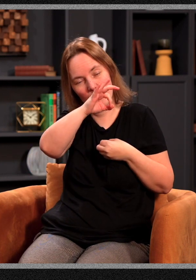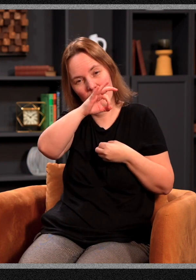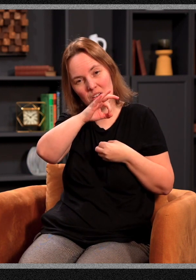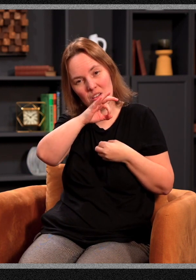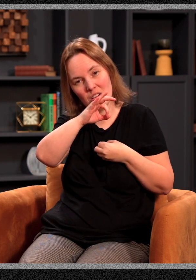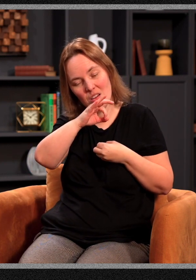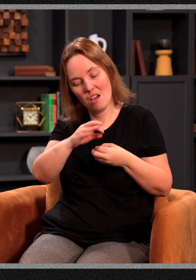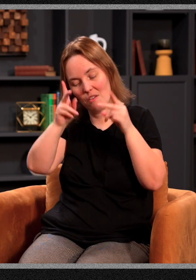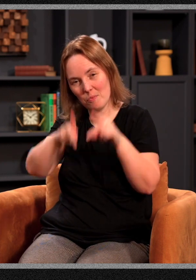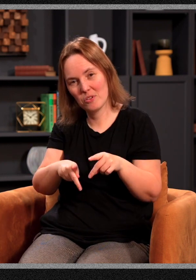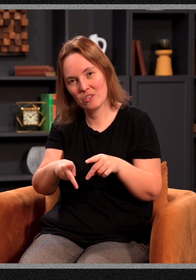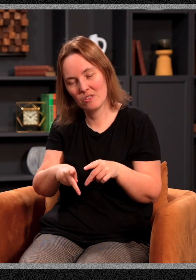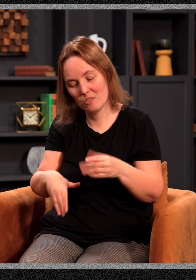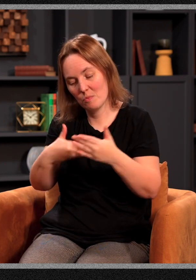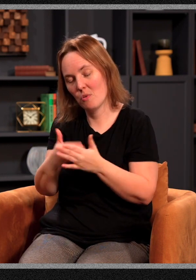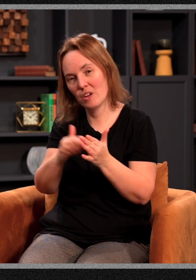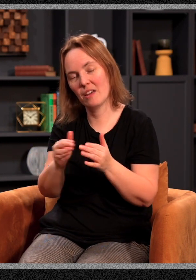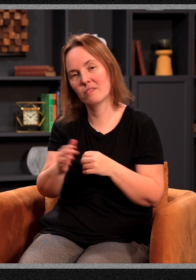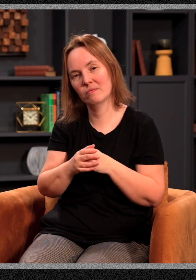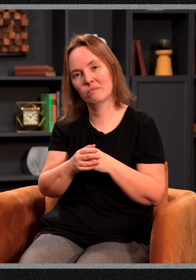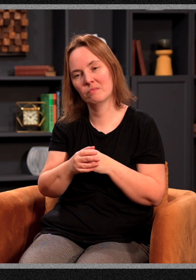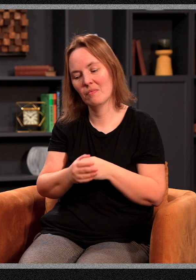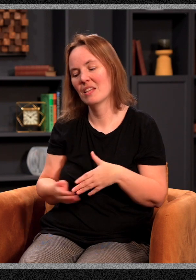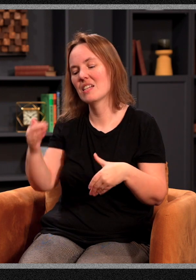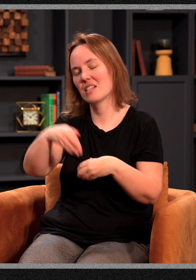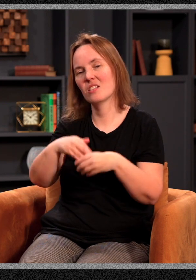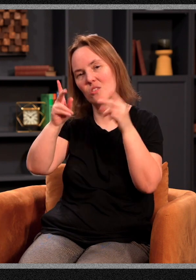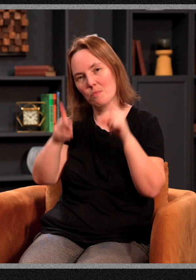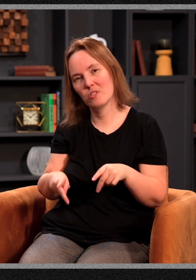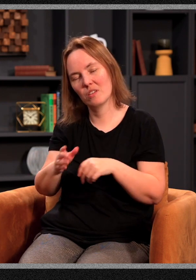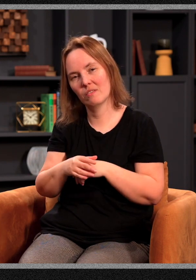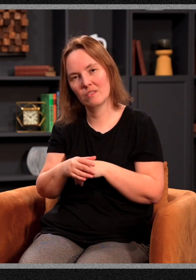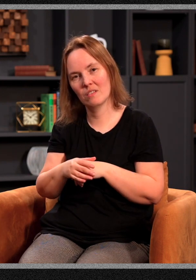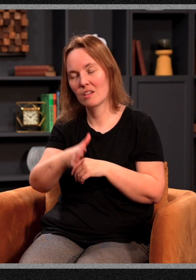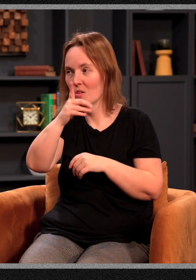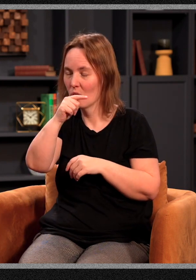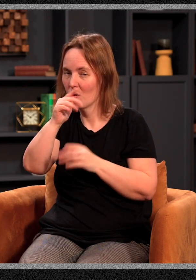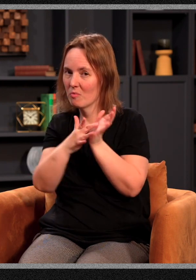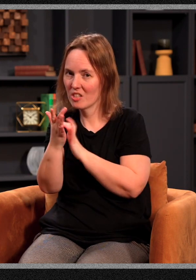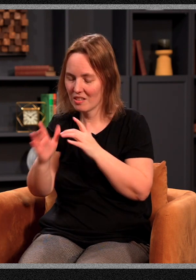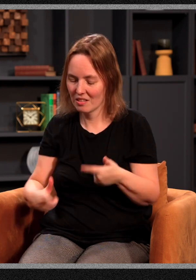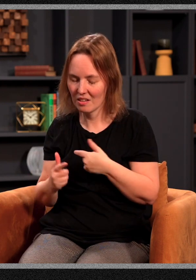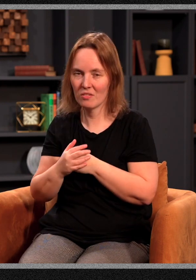a person who's been born again. into the person in whom Jesus lives